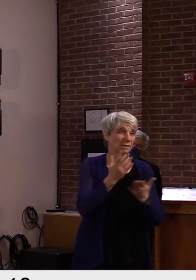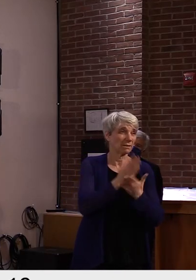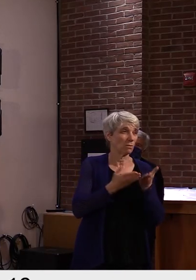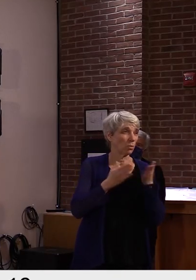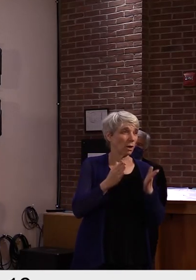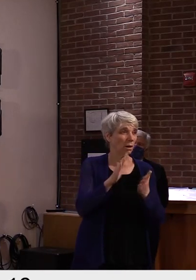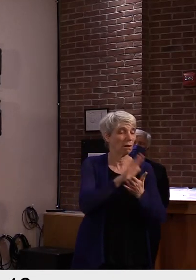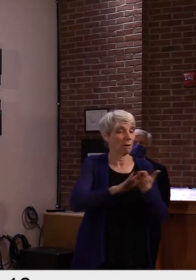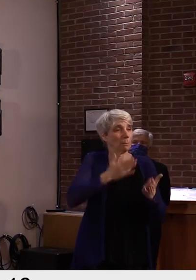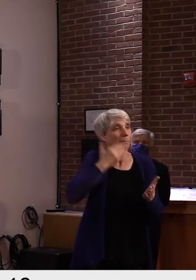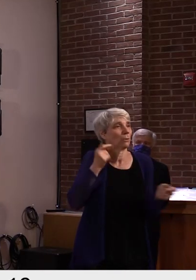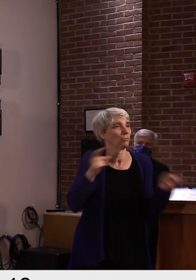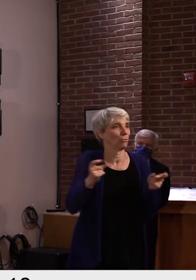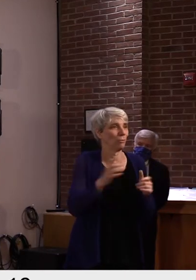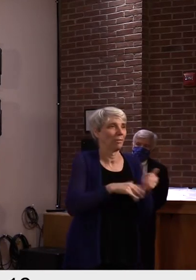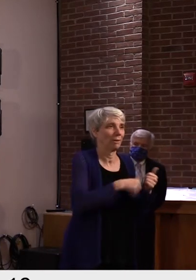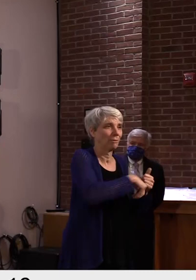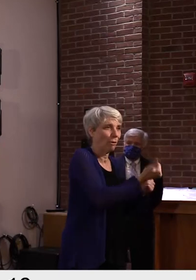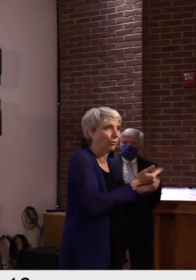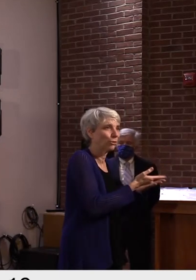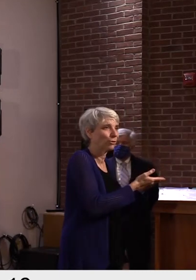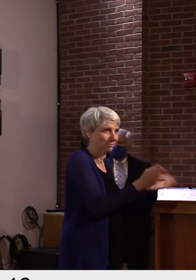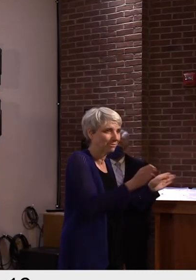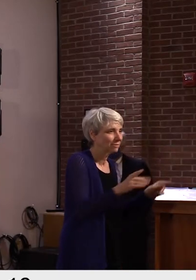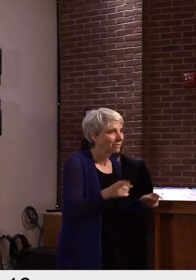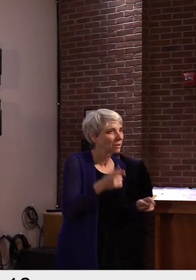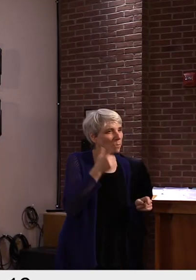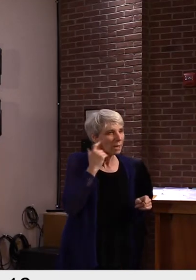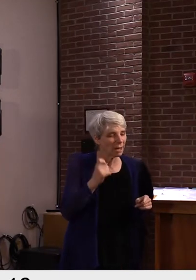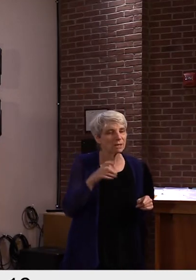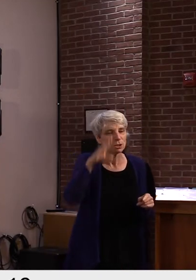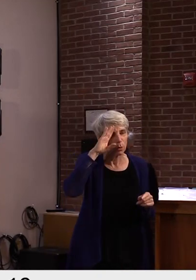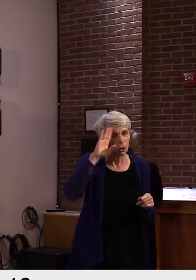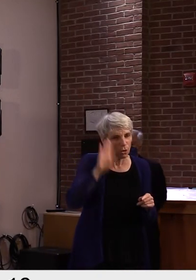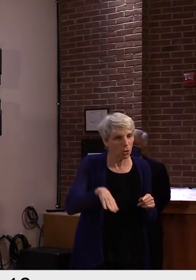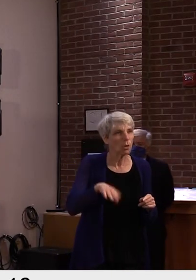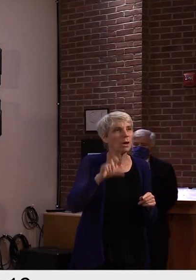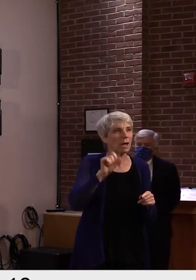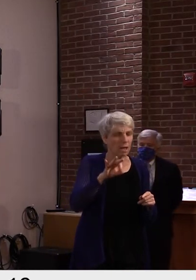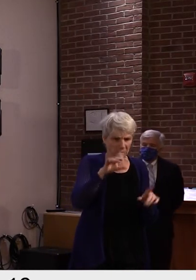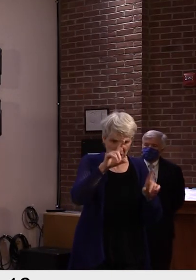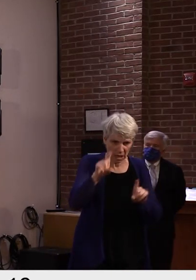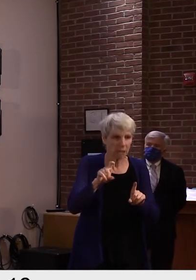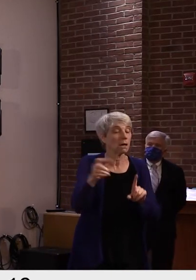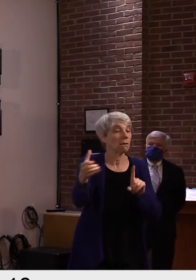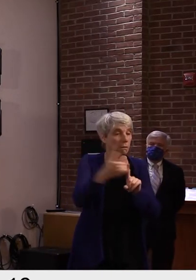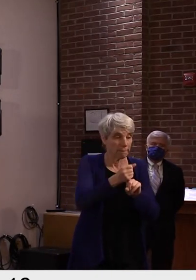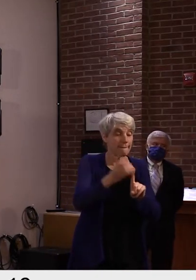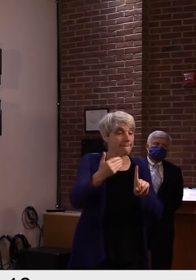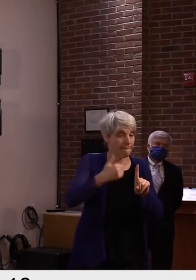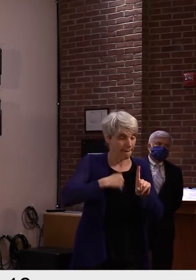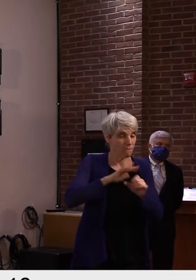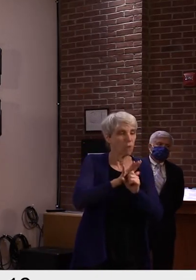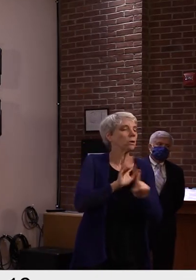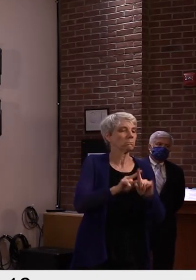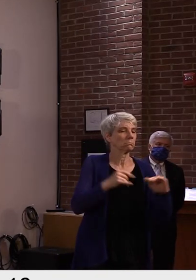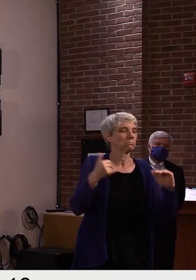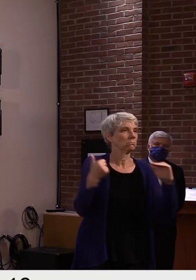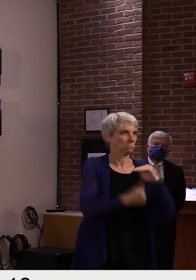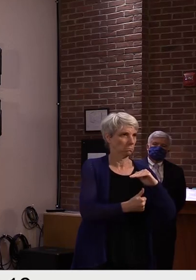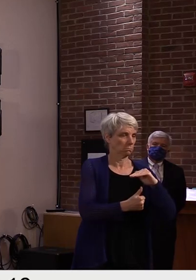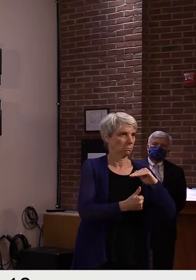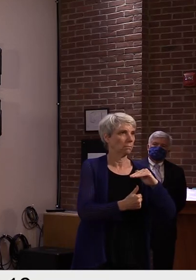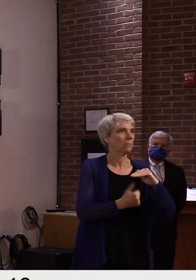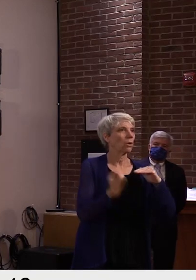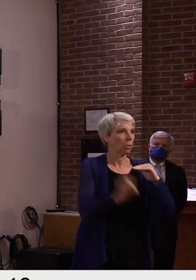that we know where there was disease and have already isolated that disease out. We know where there are contacts and those contacts